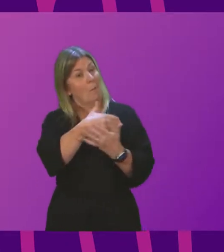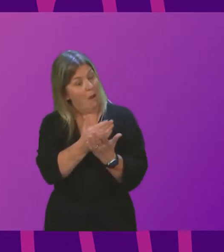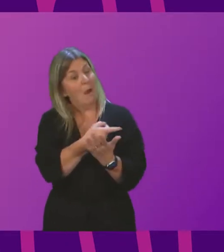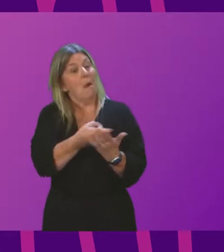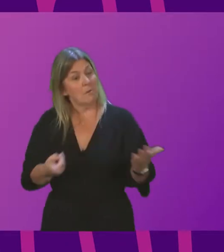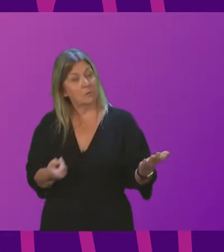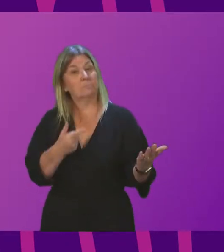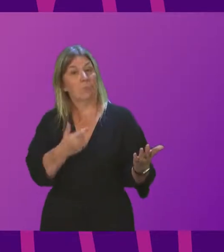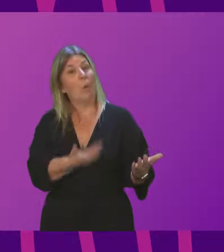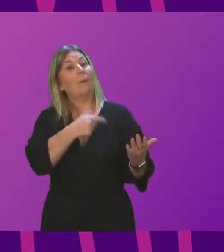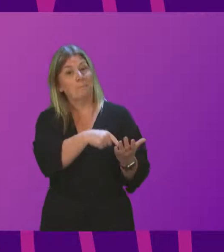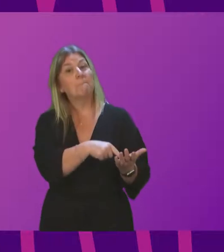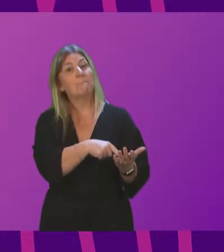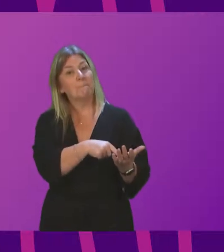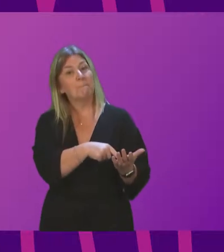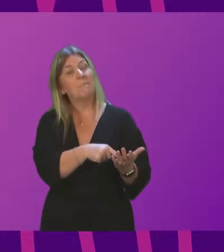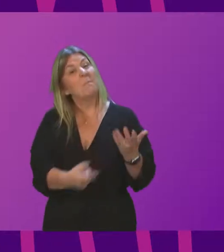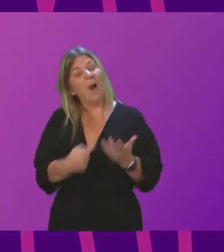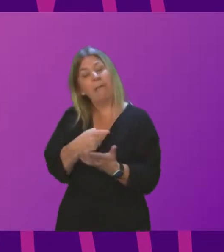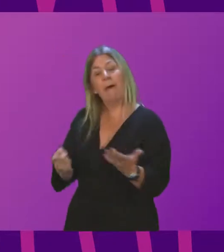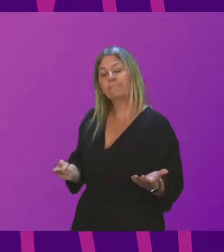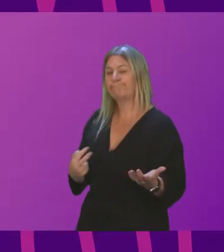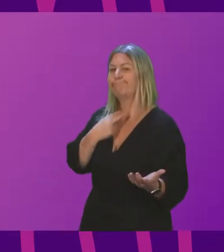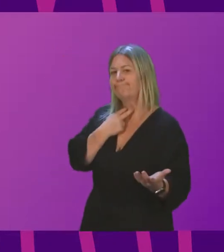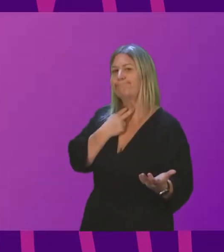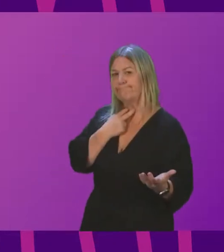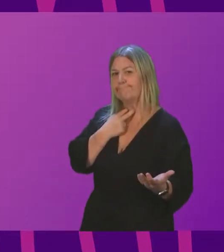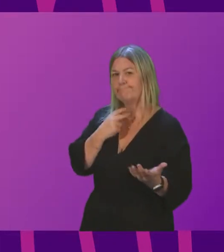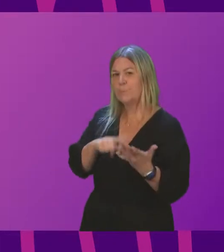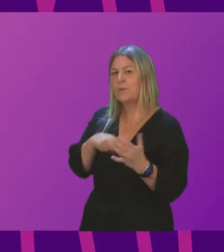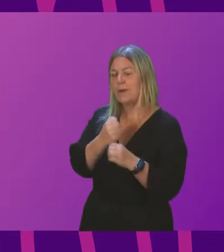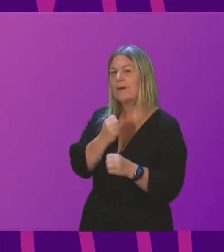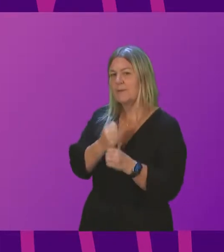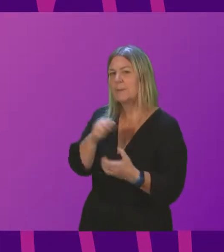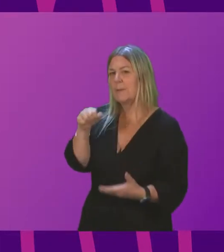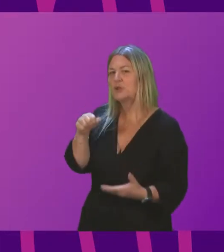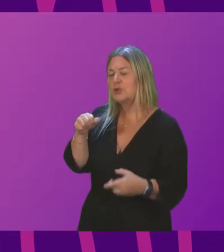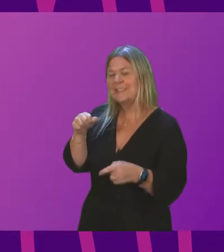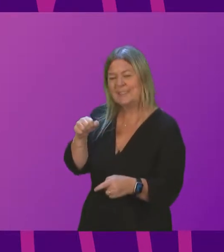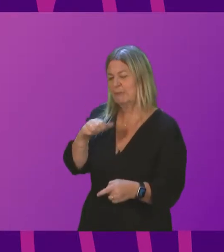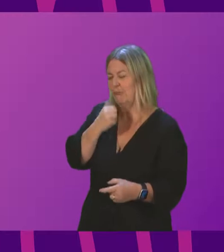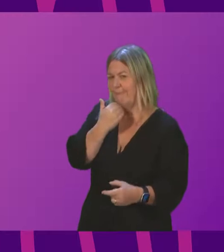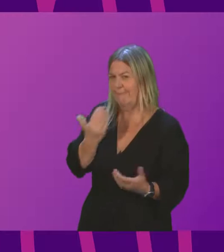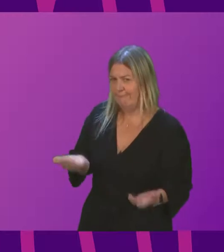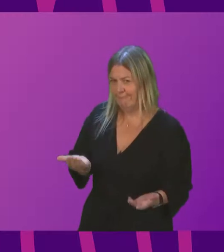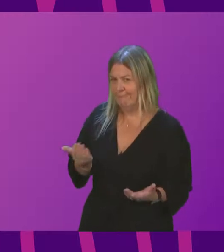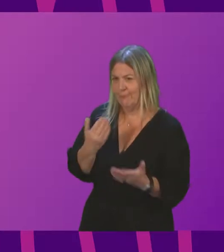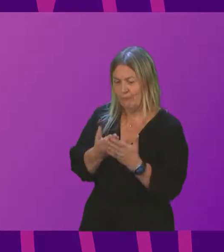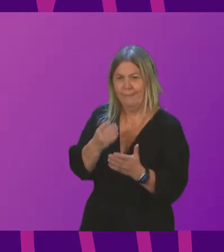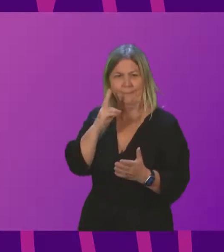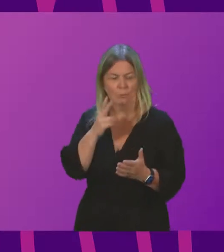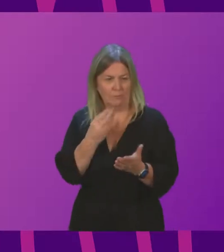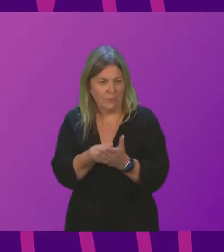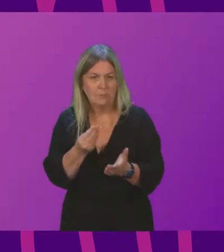welcome but there is also much to be disappointed in the UK Government. It does not do nearly enough to address the cost of